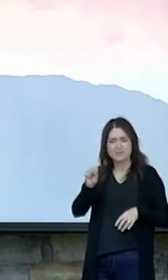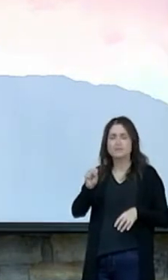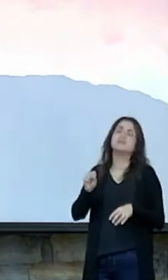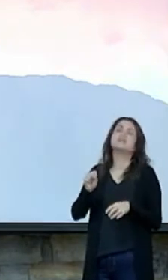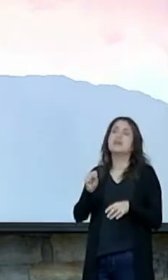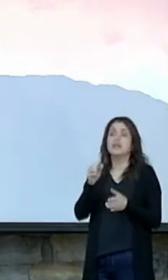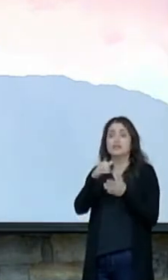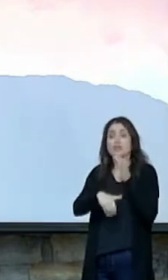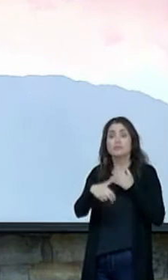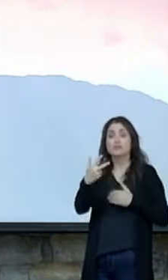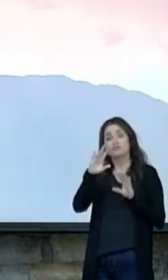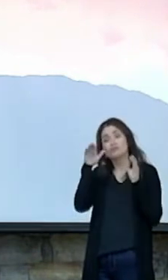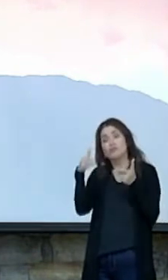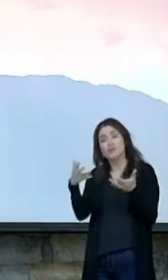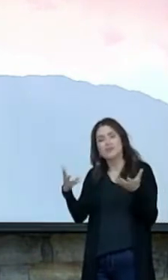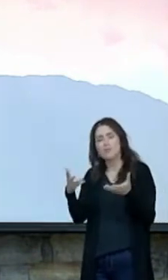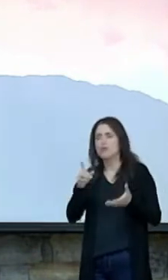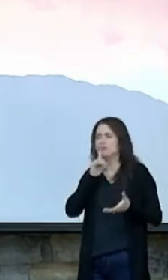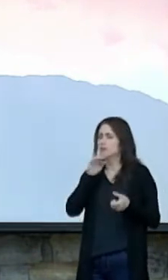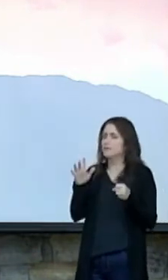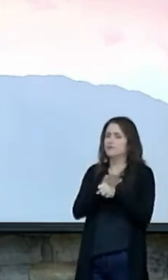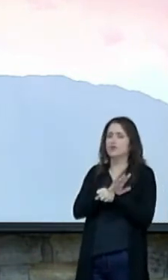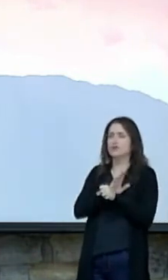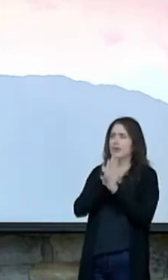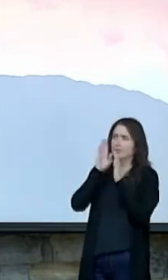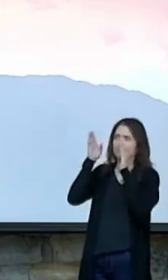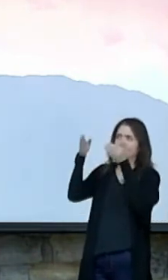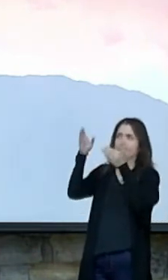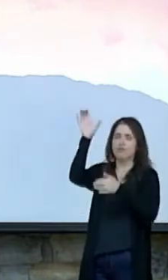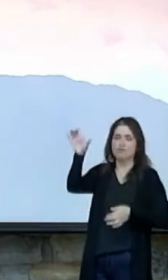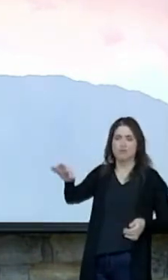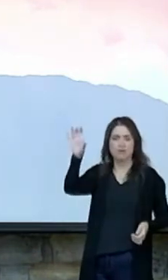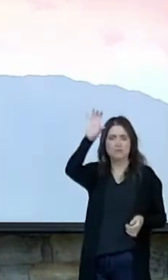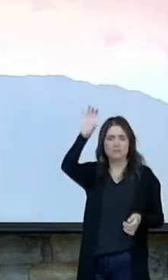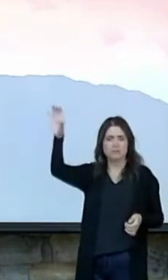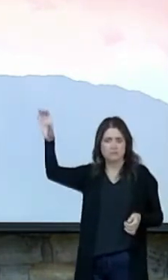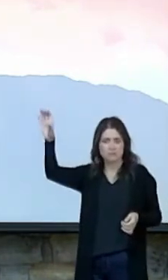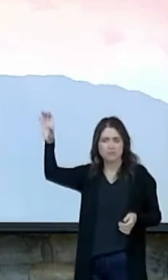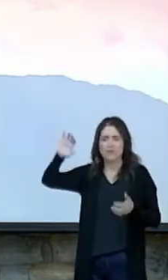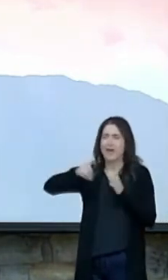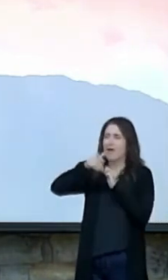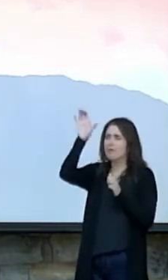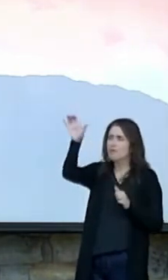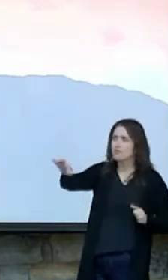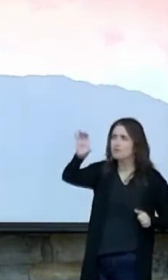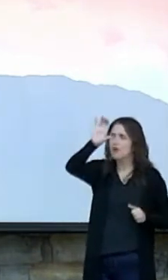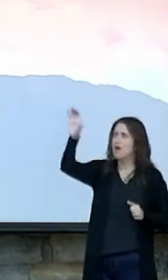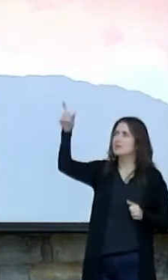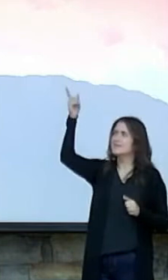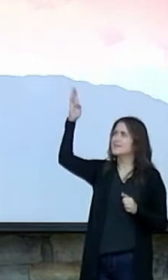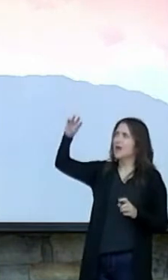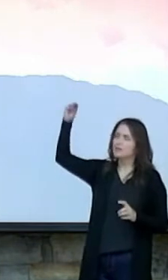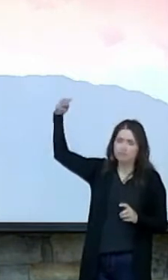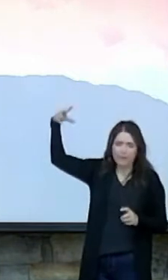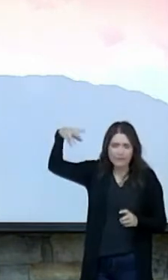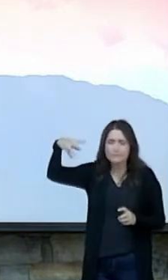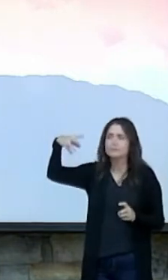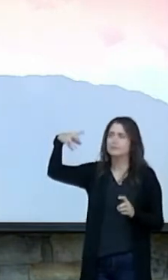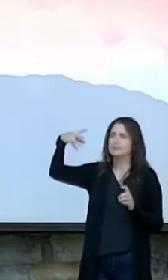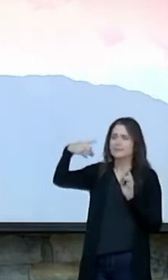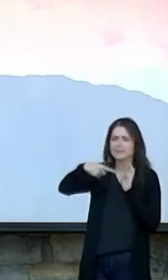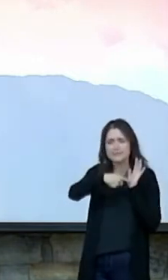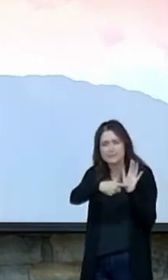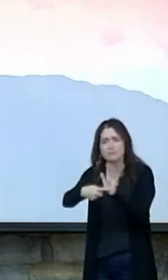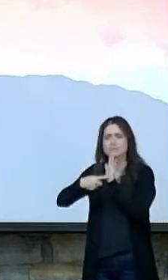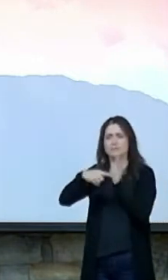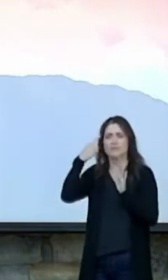he's focused really entirely upon the cross. How the cross is God's grace demonstrated to man.